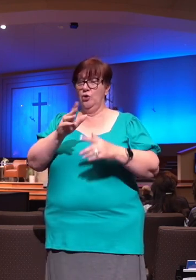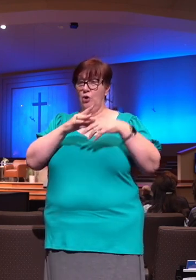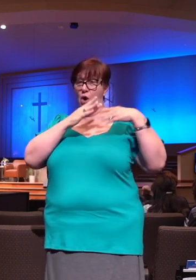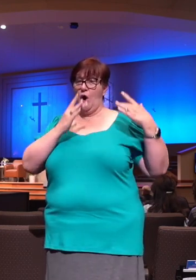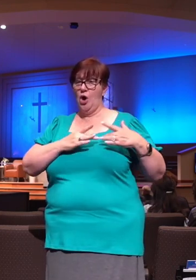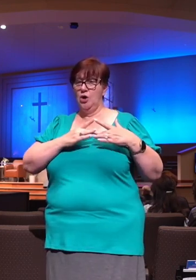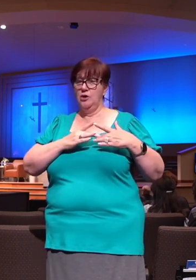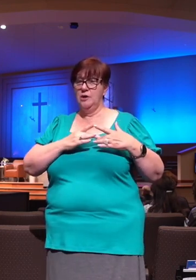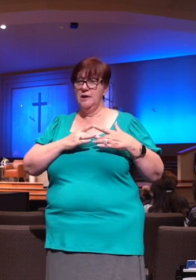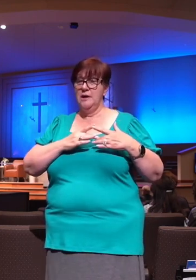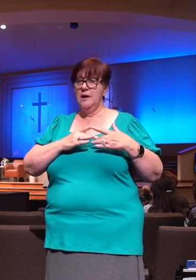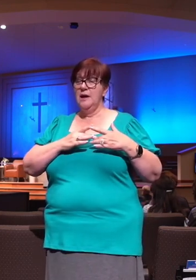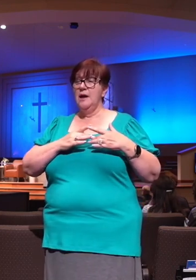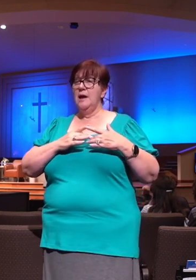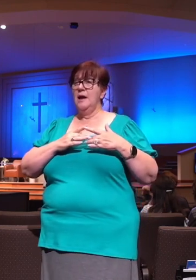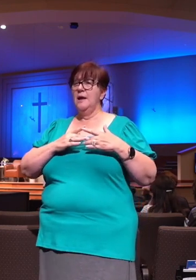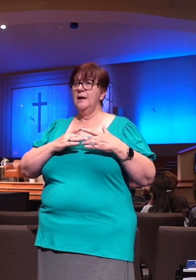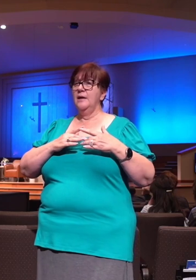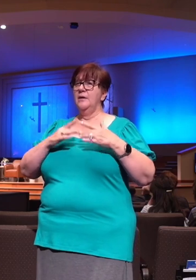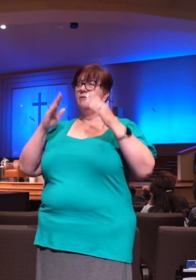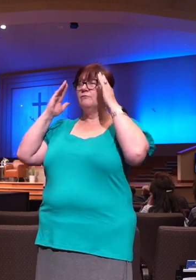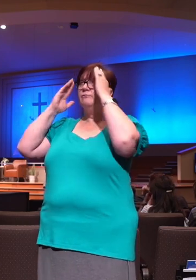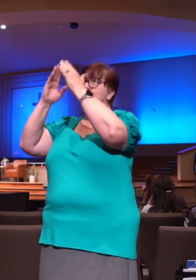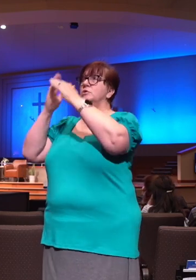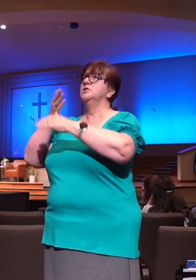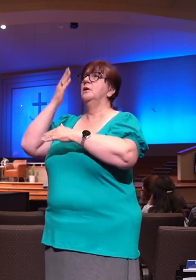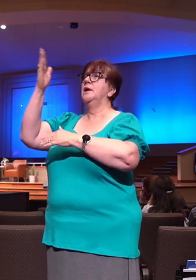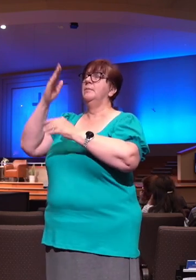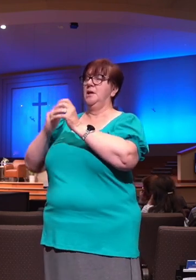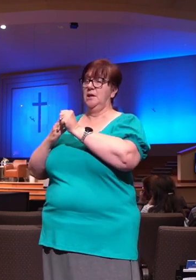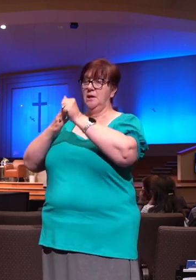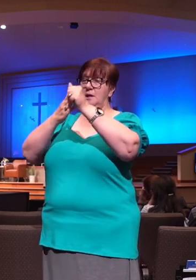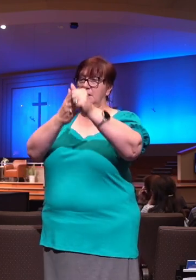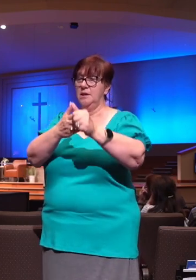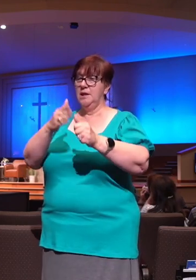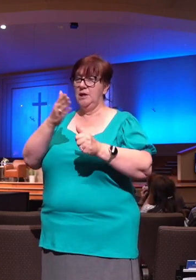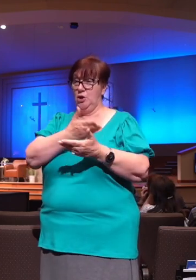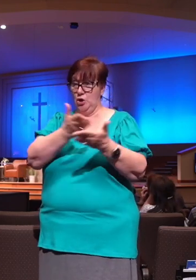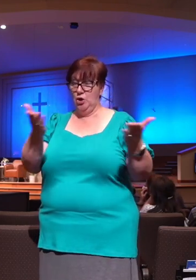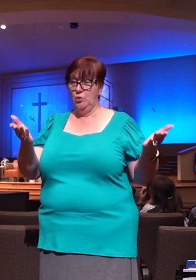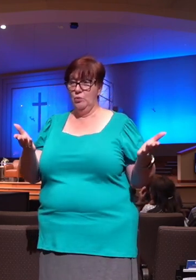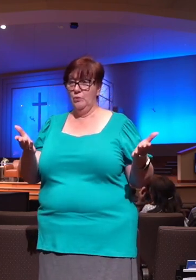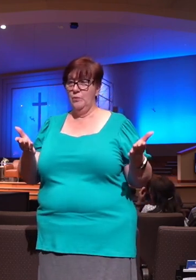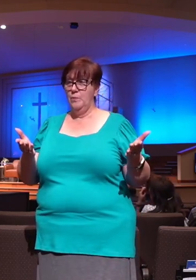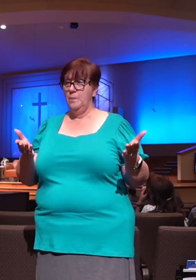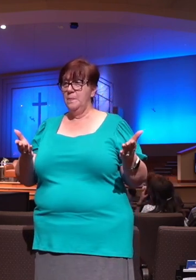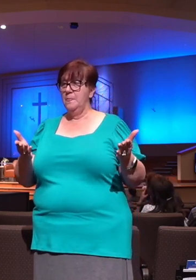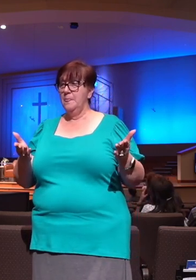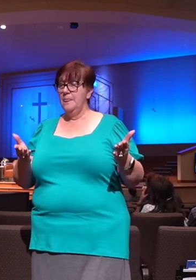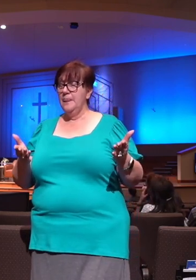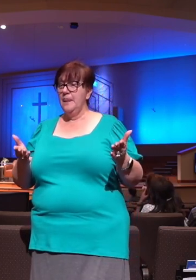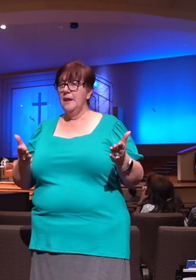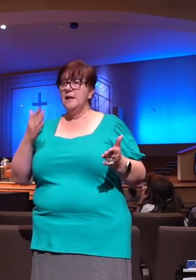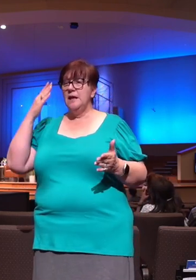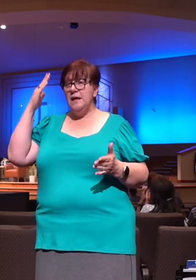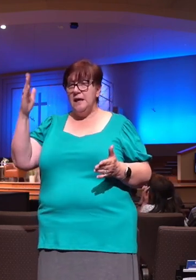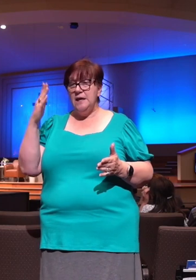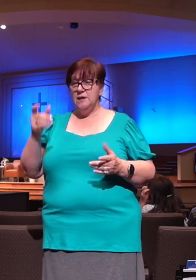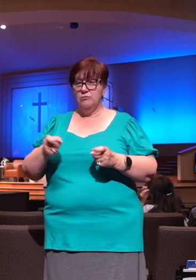he shall direct thy paths. Speaking of directing thy paths, he'll make your way passable. He's in control. If he brought you to it, he can bring you